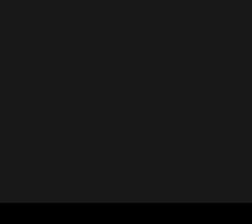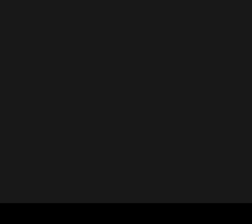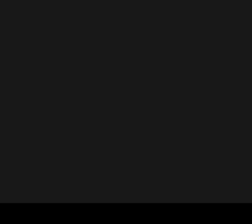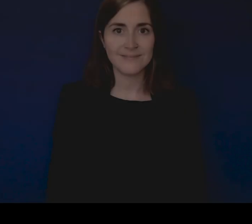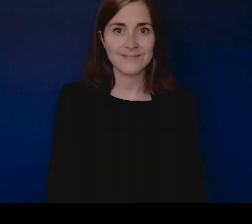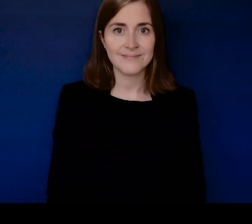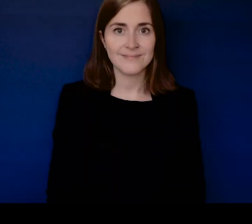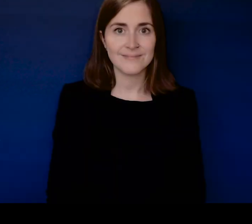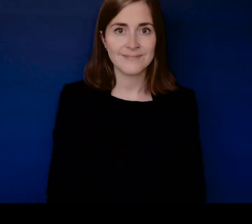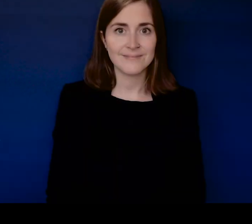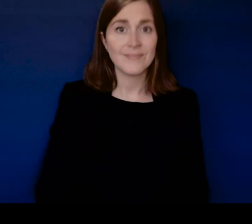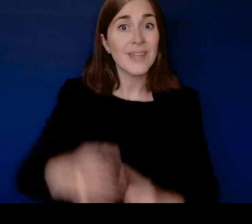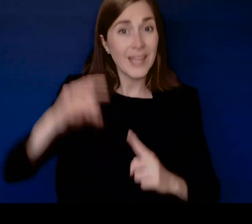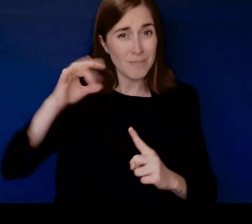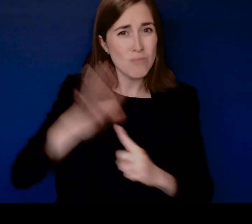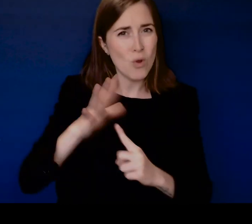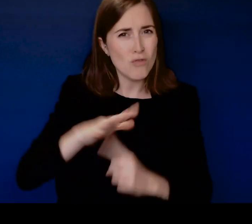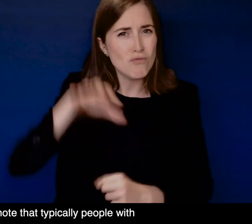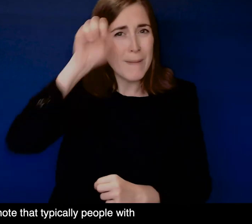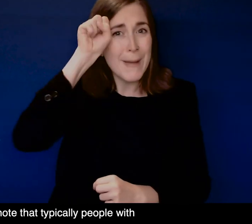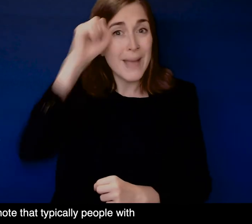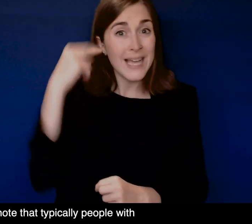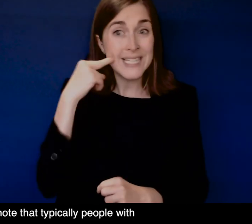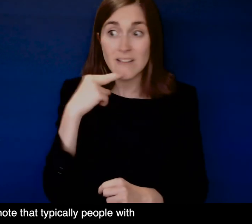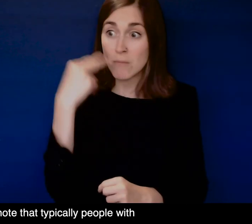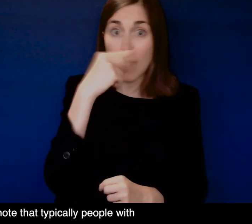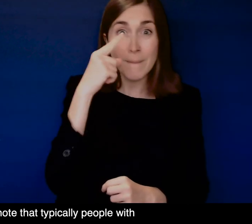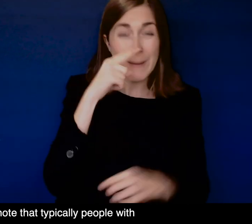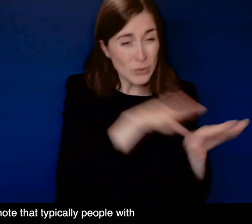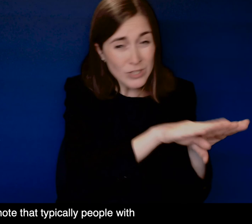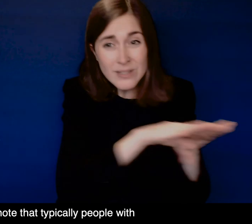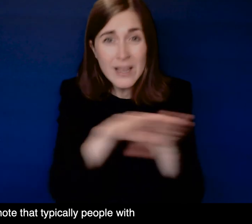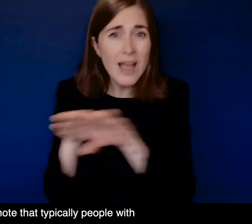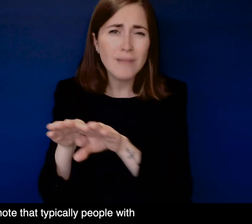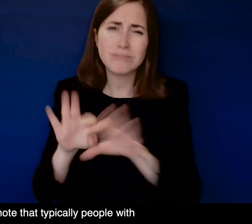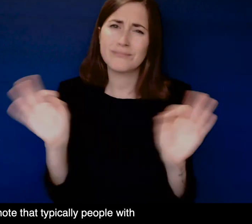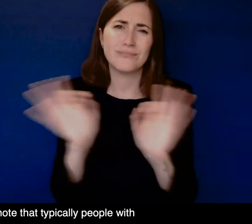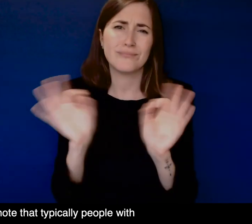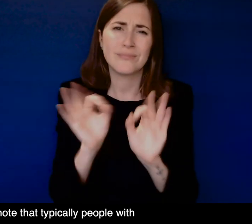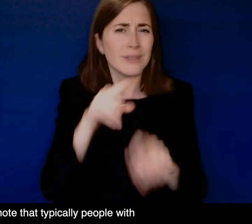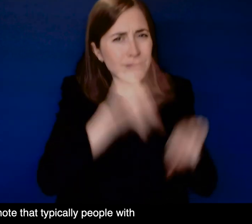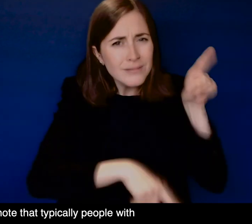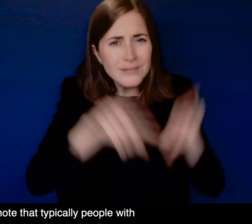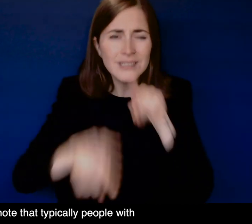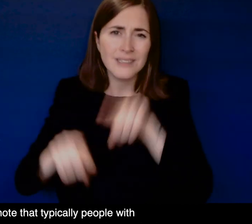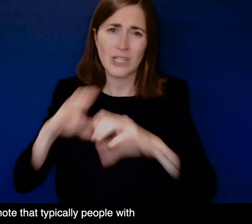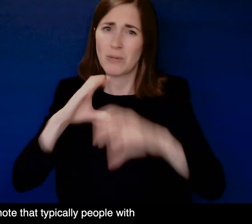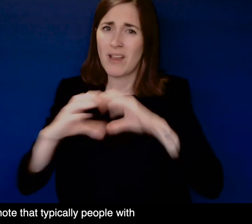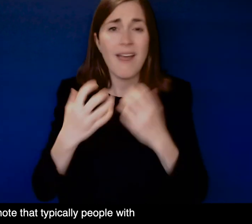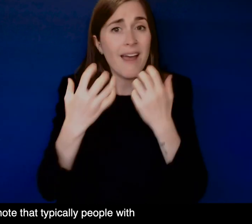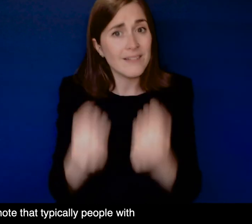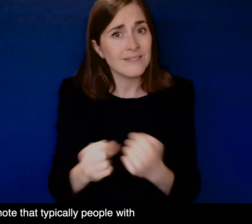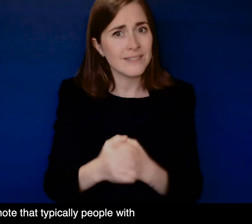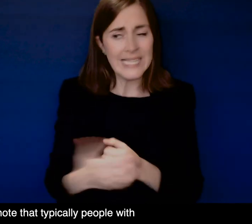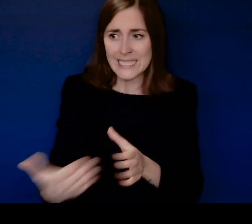communication methods appear on screen It is important to note that typically people with deafblindness will use a variety of